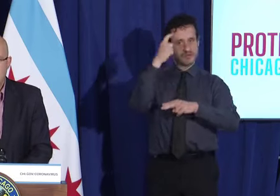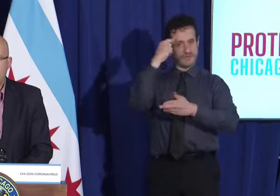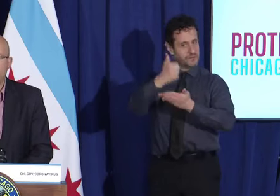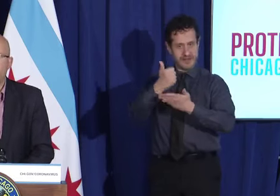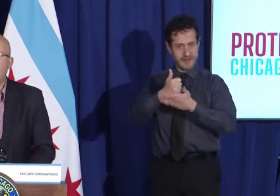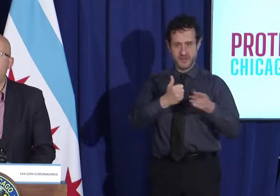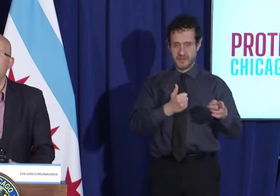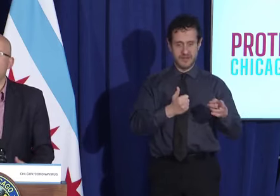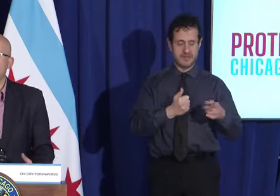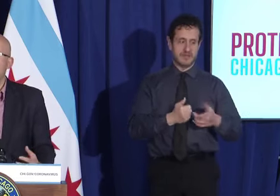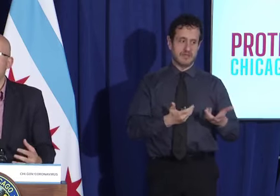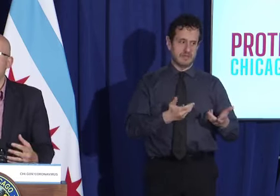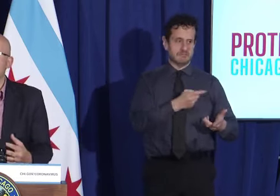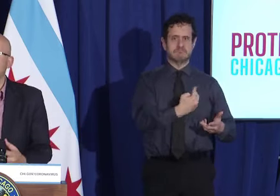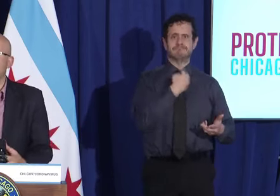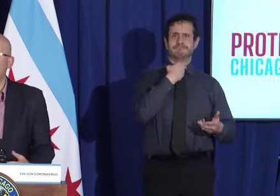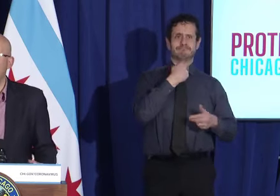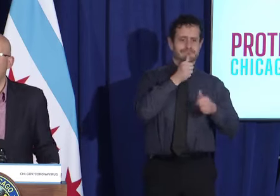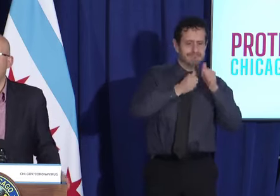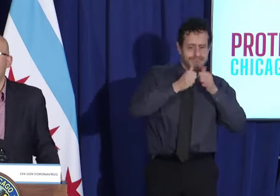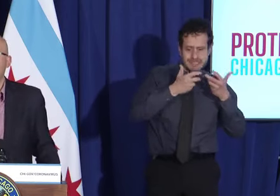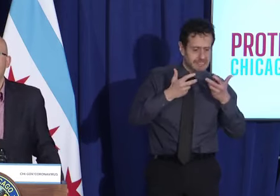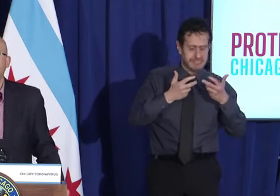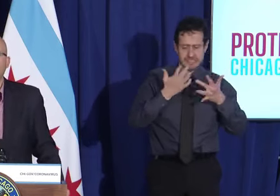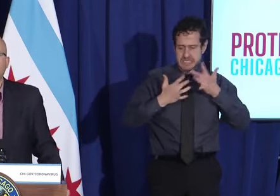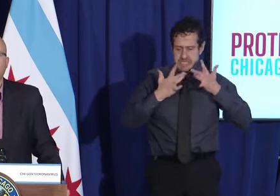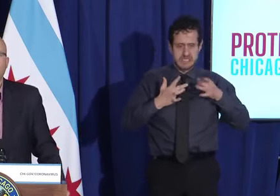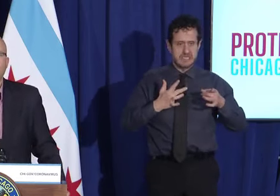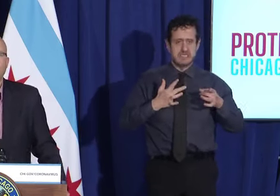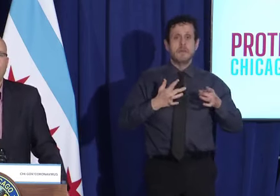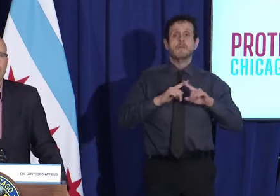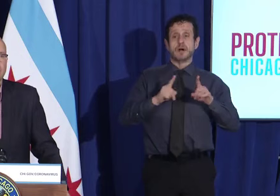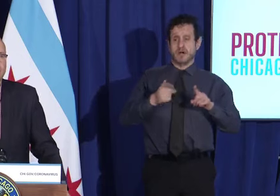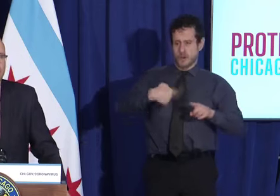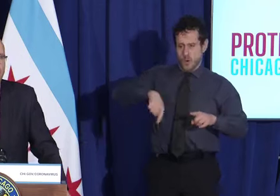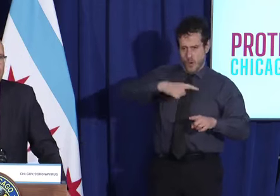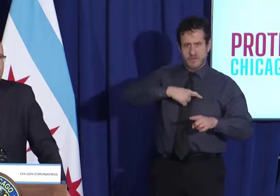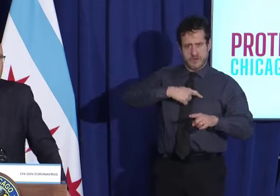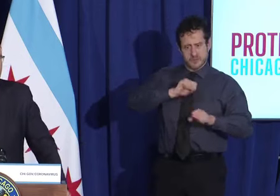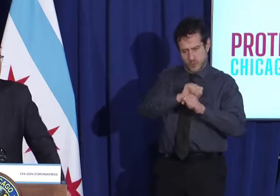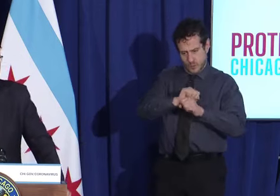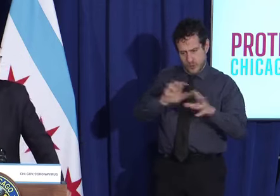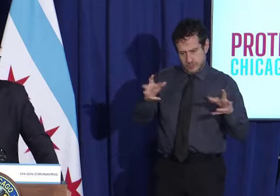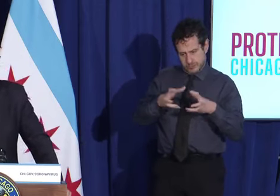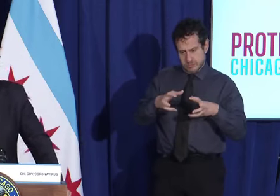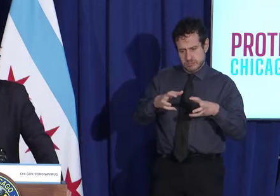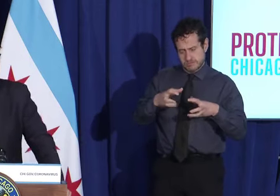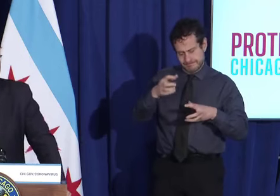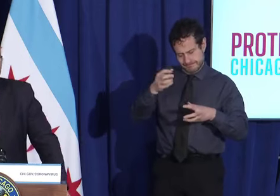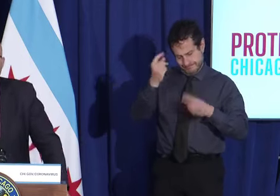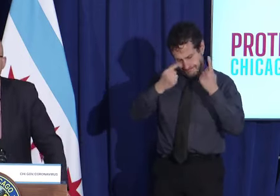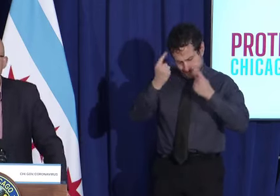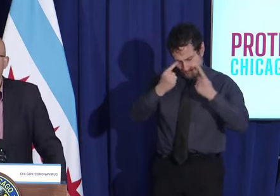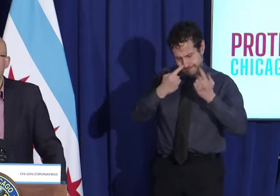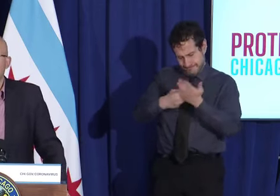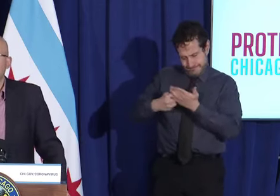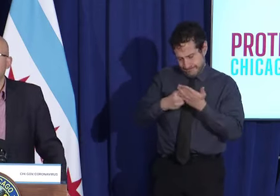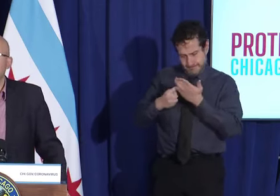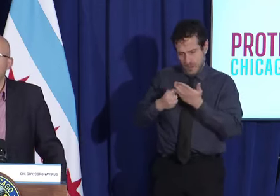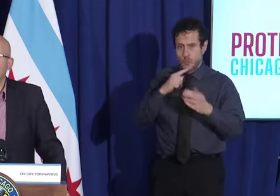And we found that by working together, we were able to address this issue. For months,